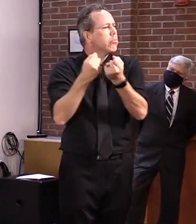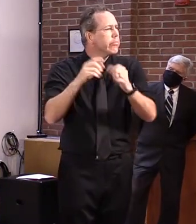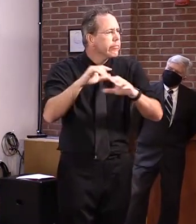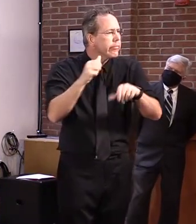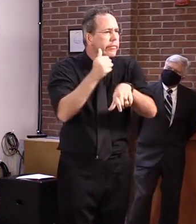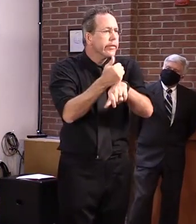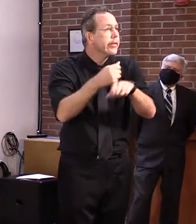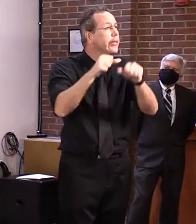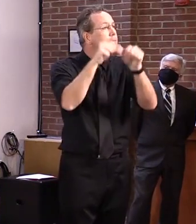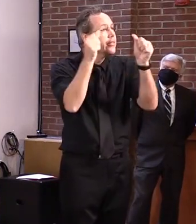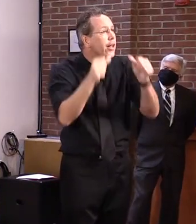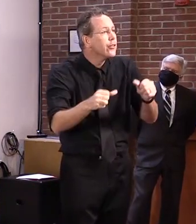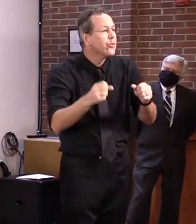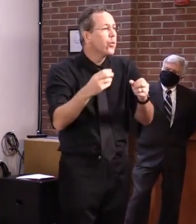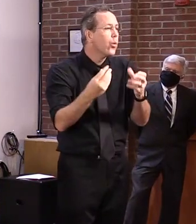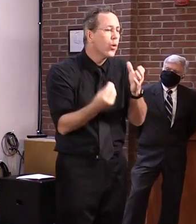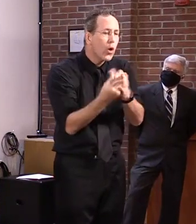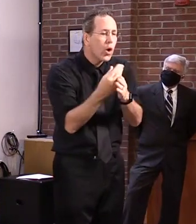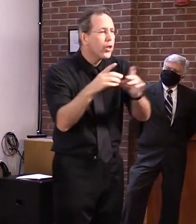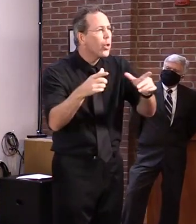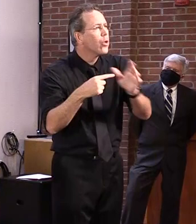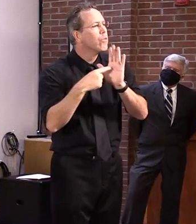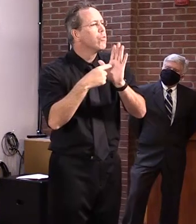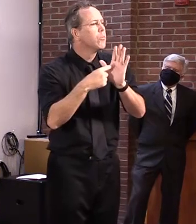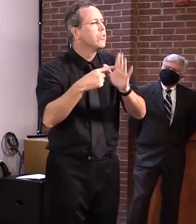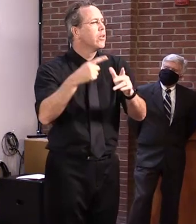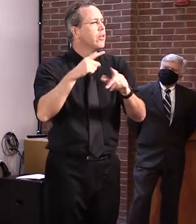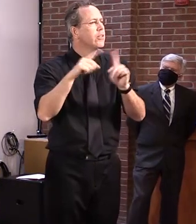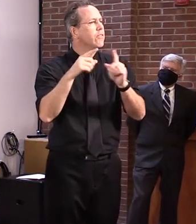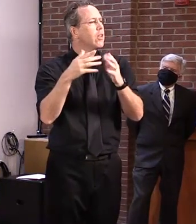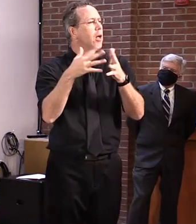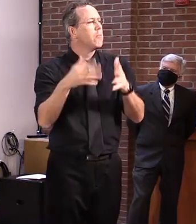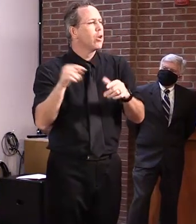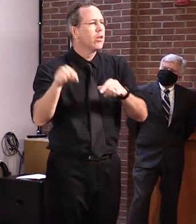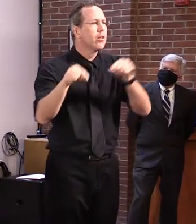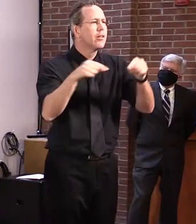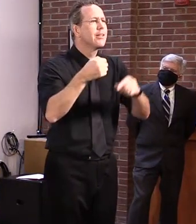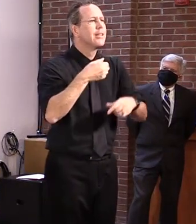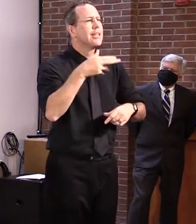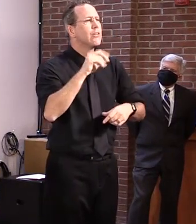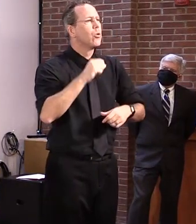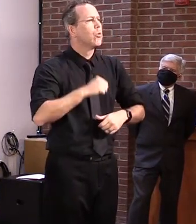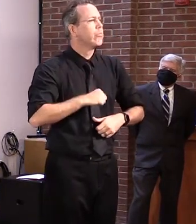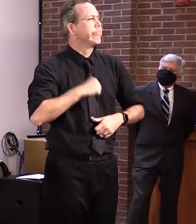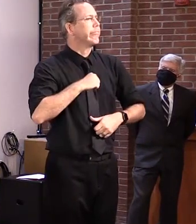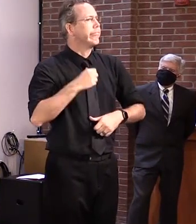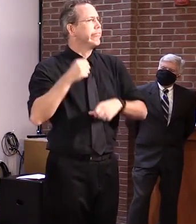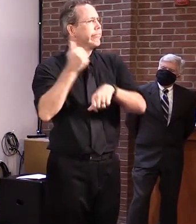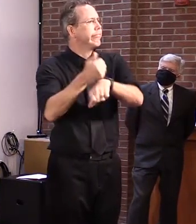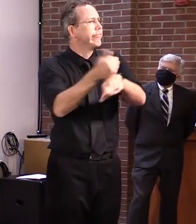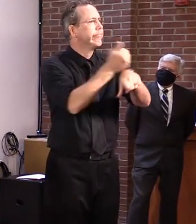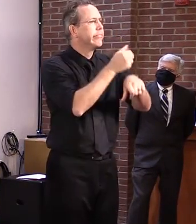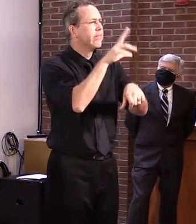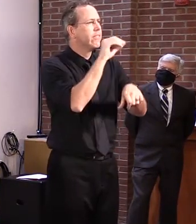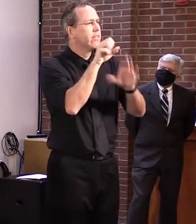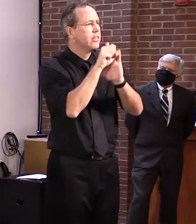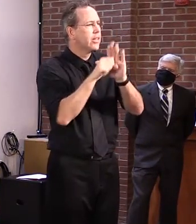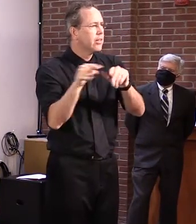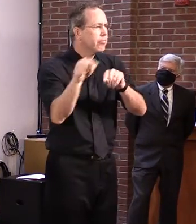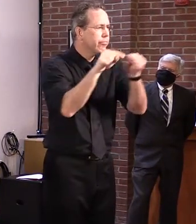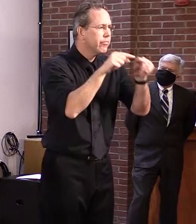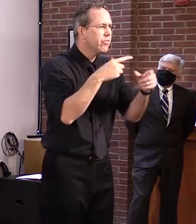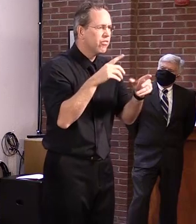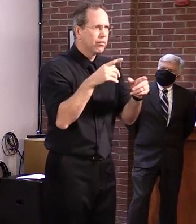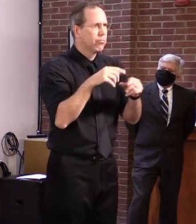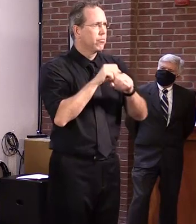American heroes. And the Secretary of the Interior sent a letter on the 21st of July asking for a